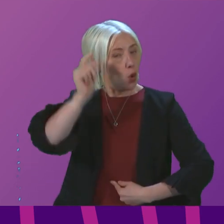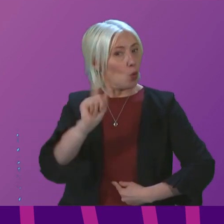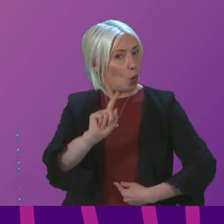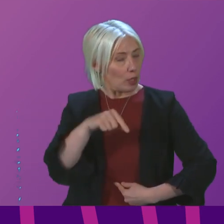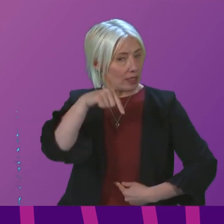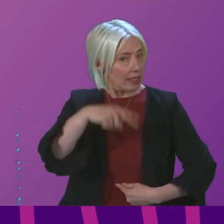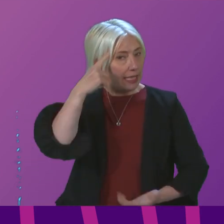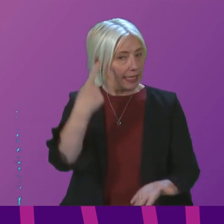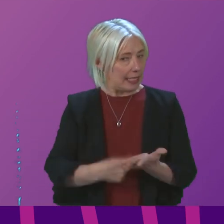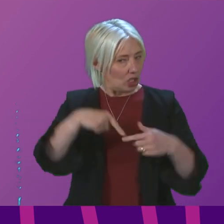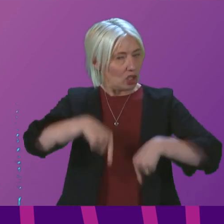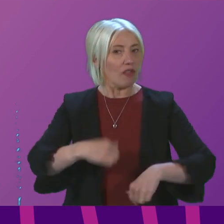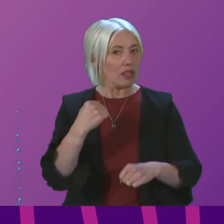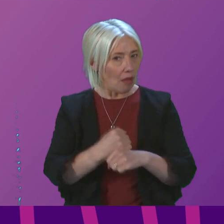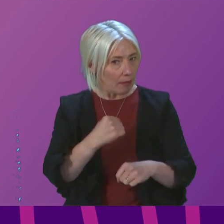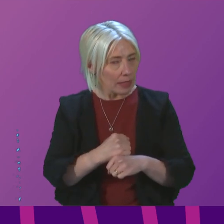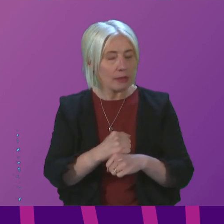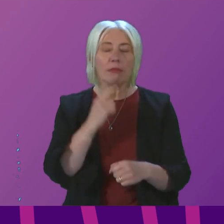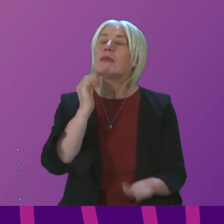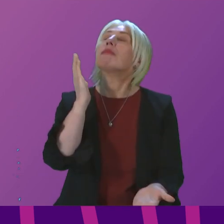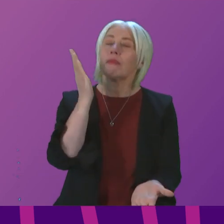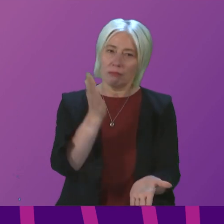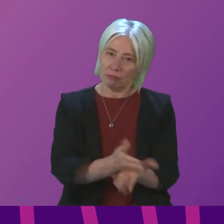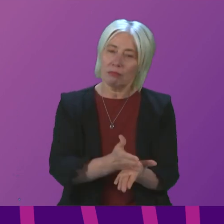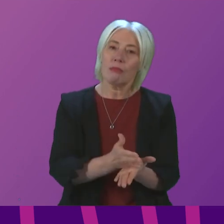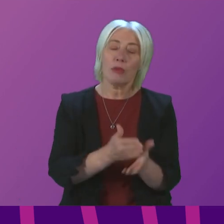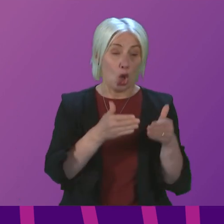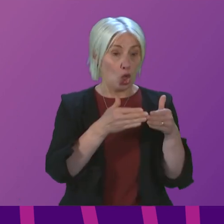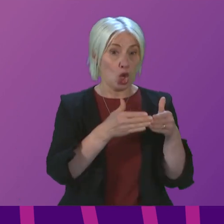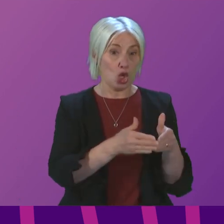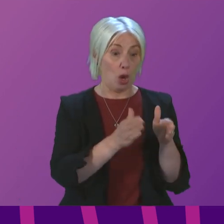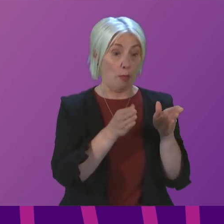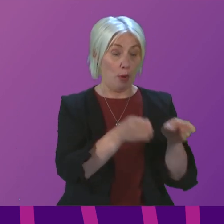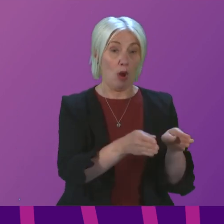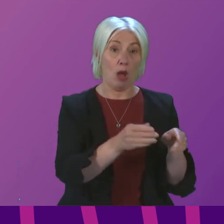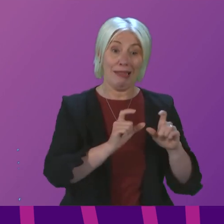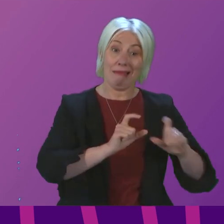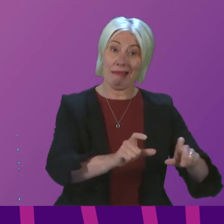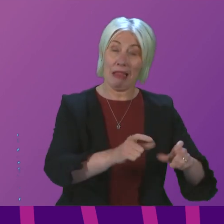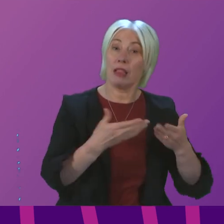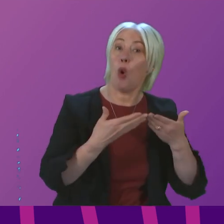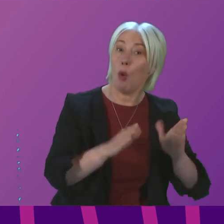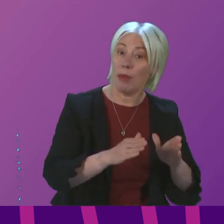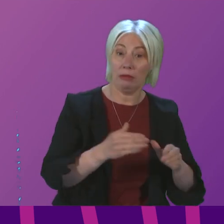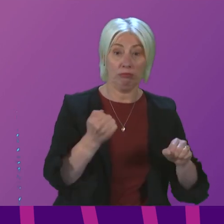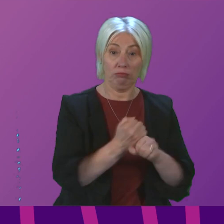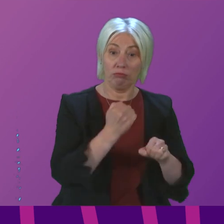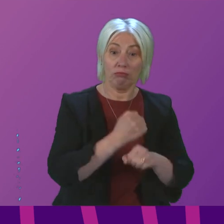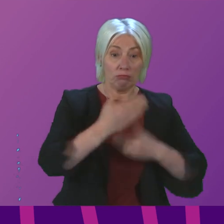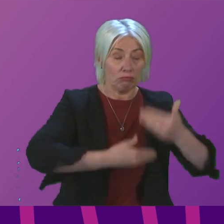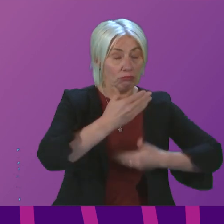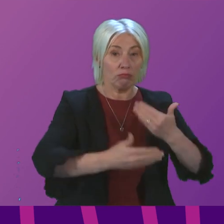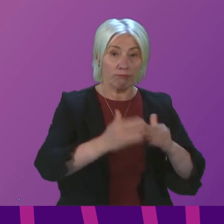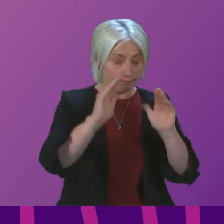this government took have ensured that the shipyard is still open, operating today, focusing, yes, on